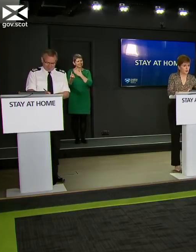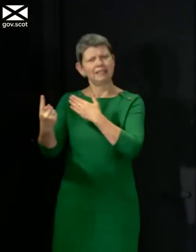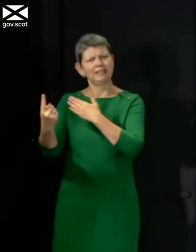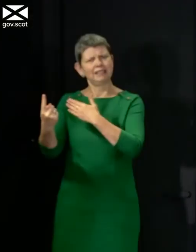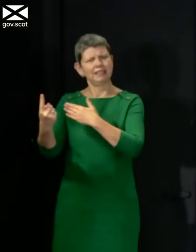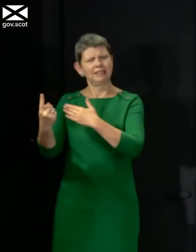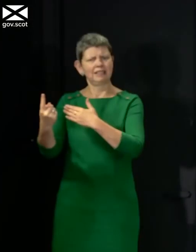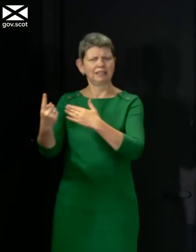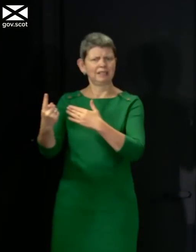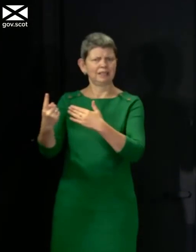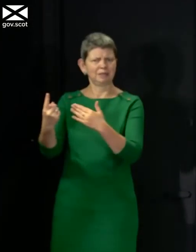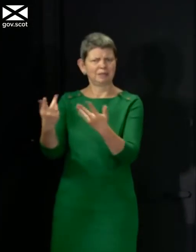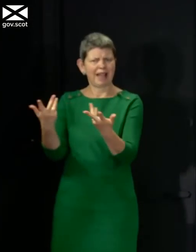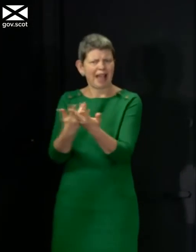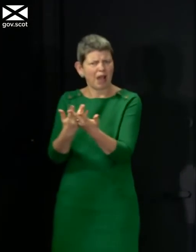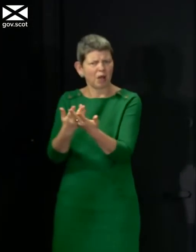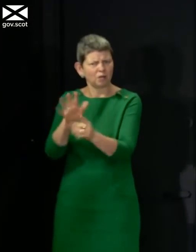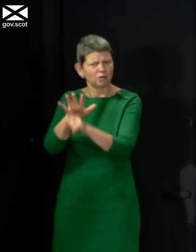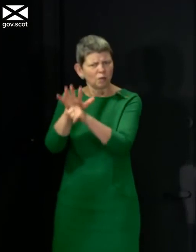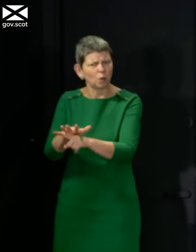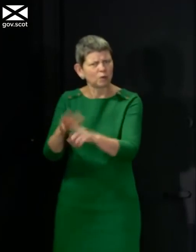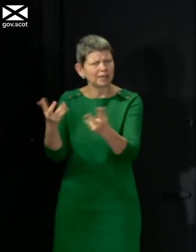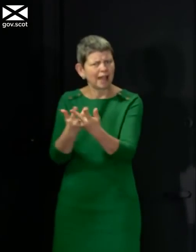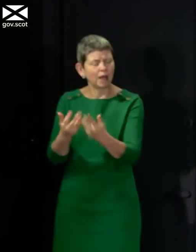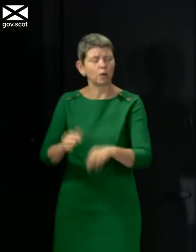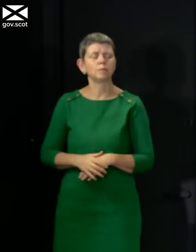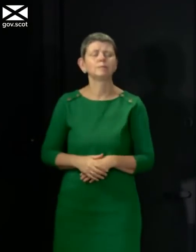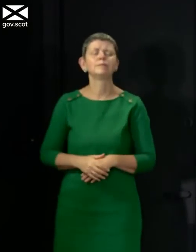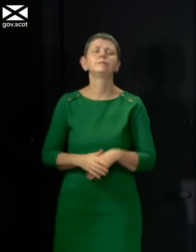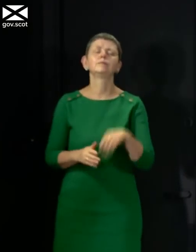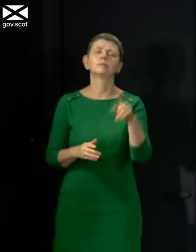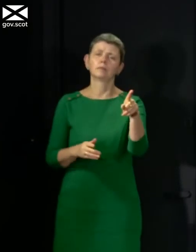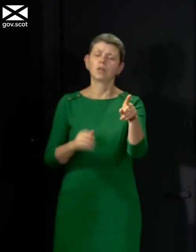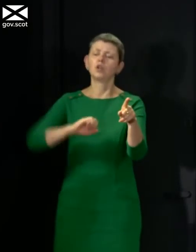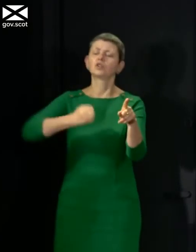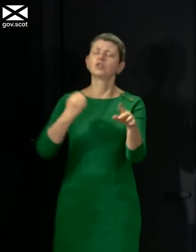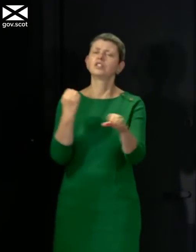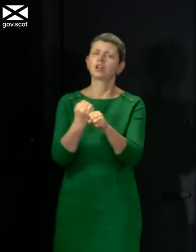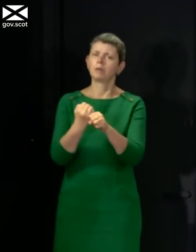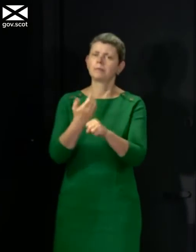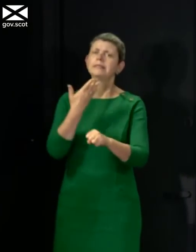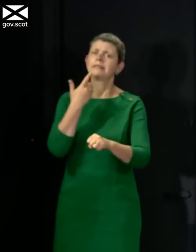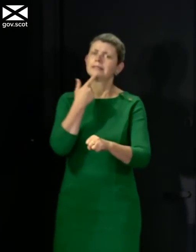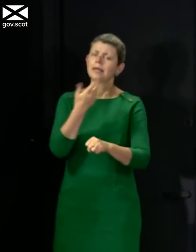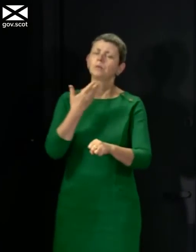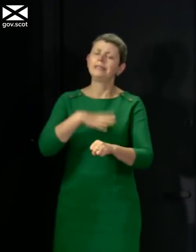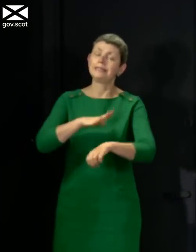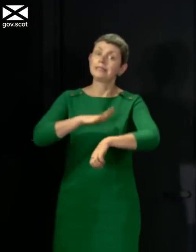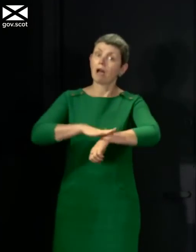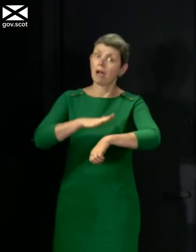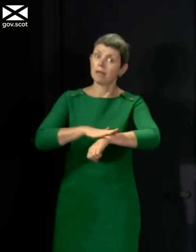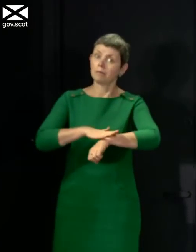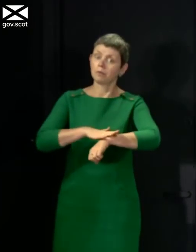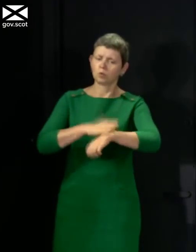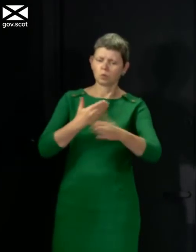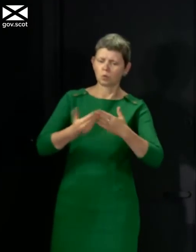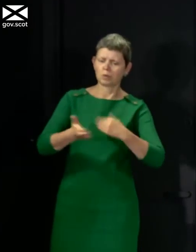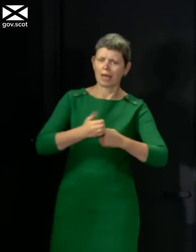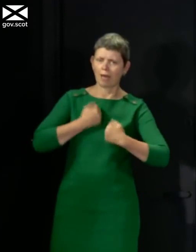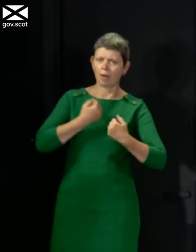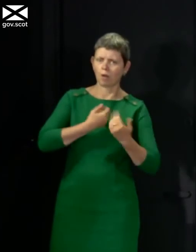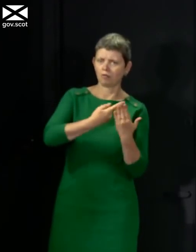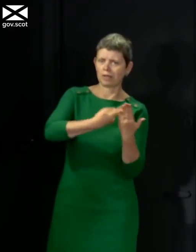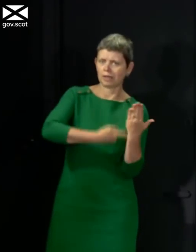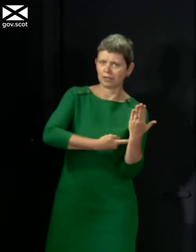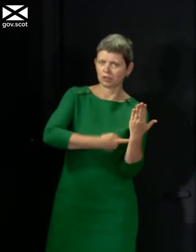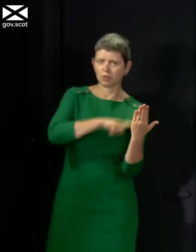has said all along we would take time to get our regulations in place. Obviously, this is a policy decision that is being made by the UK Government. I'm on record